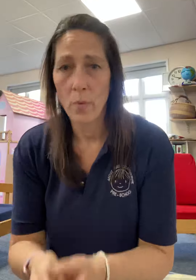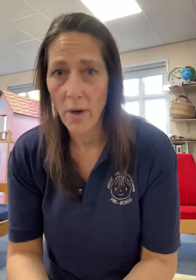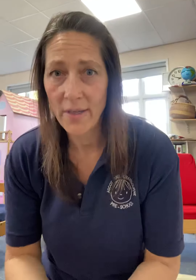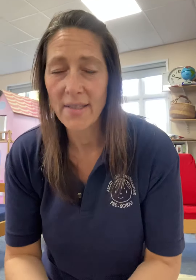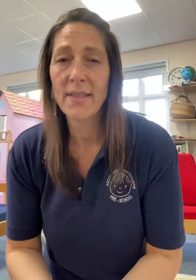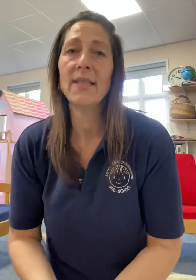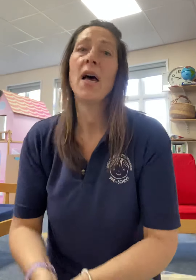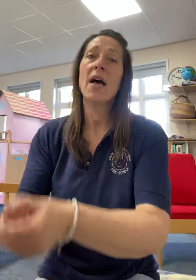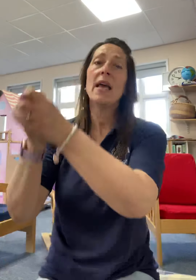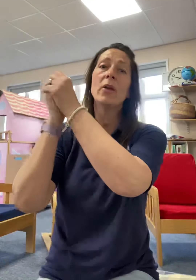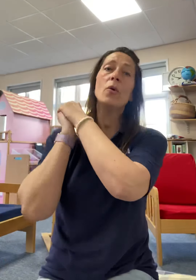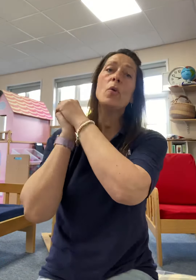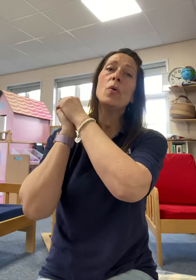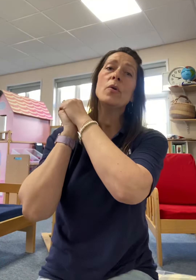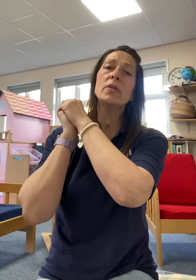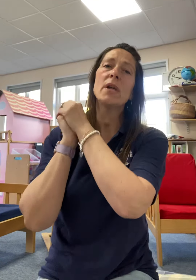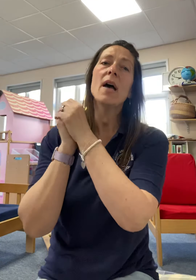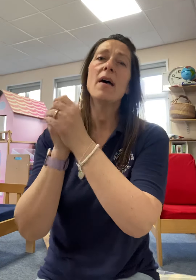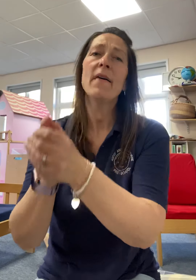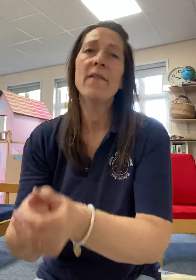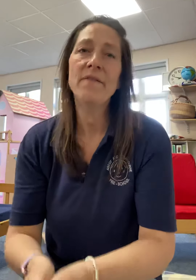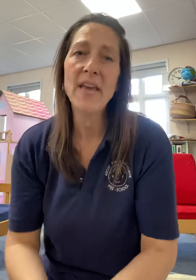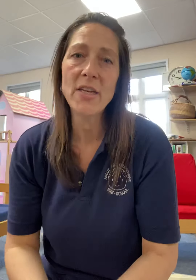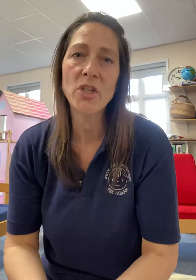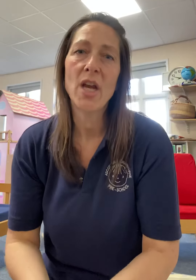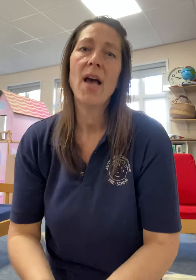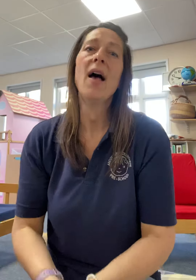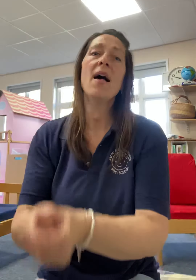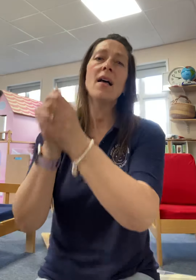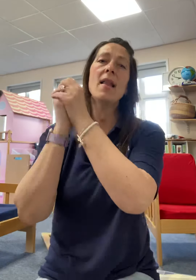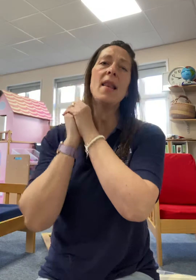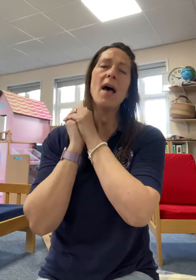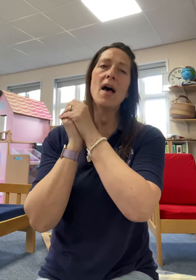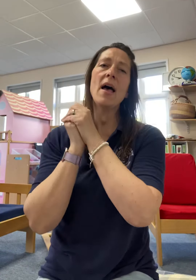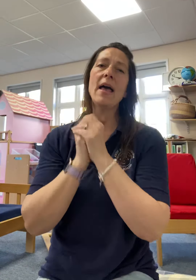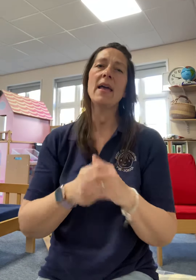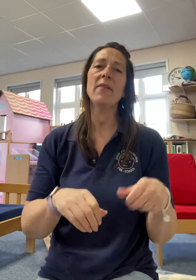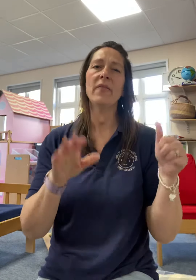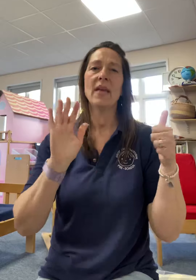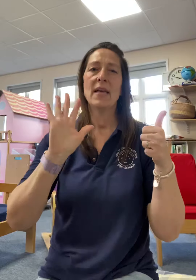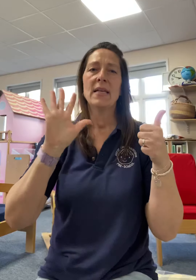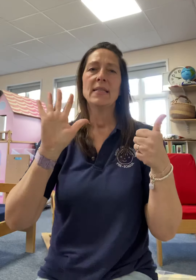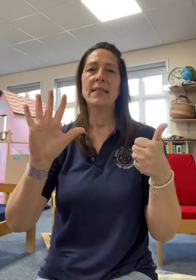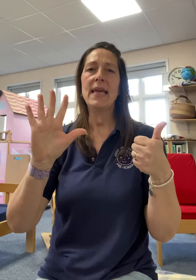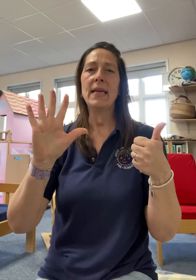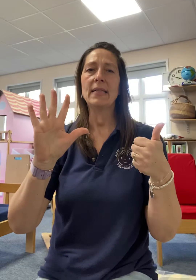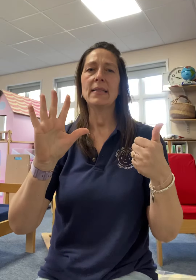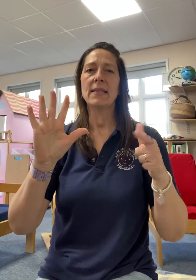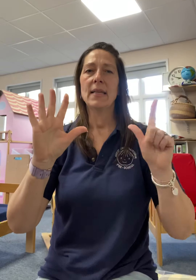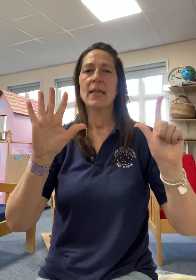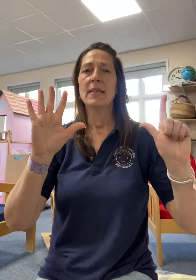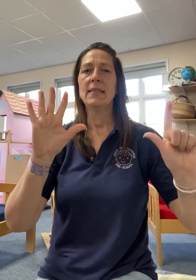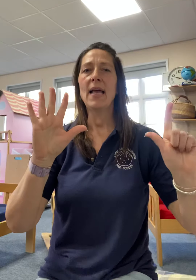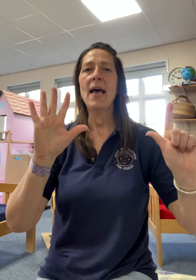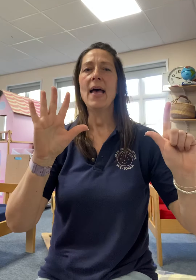Once I caught a fish alive. Six, seven,